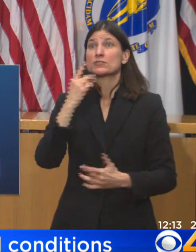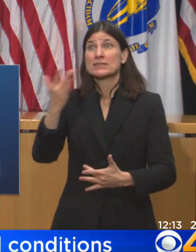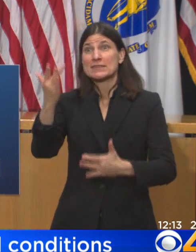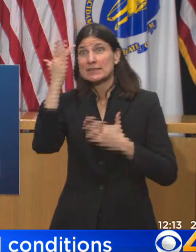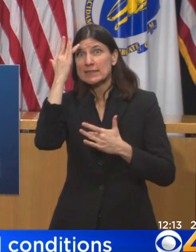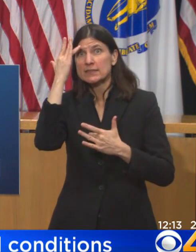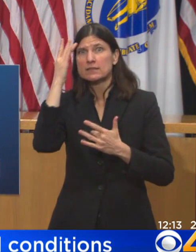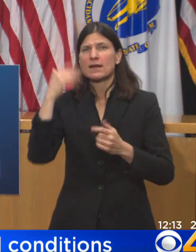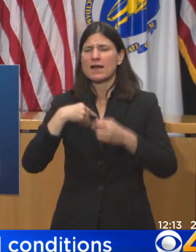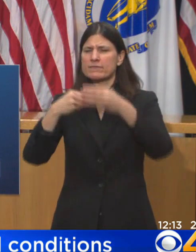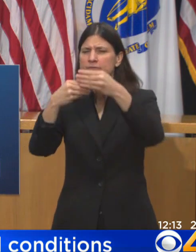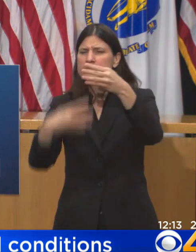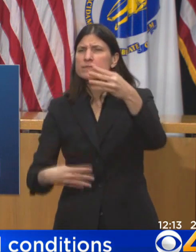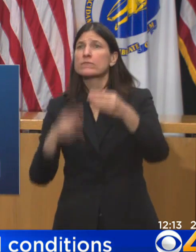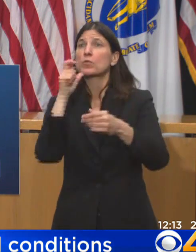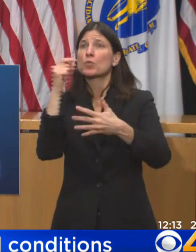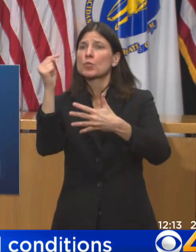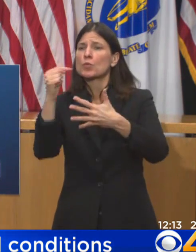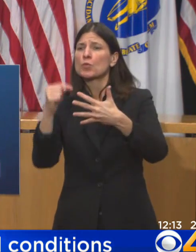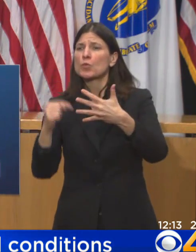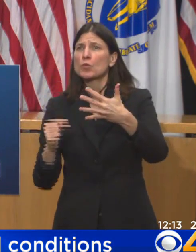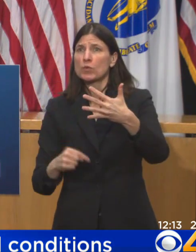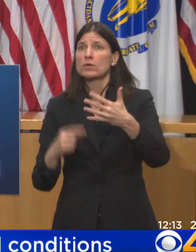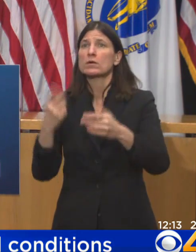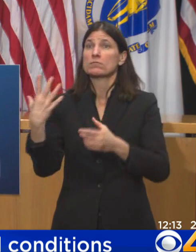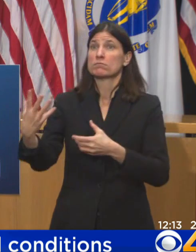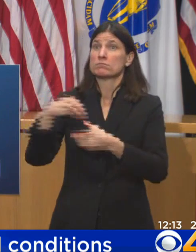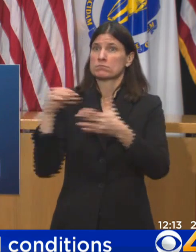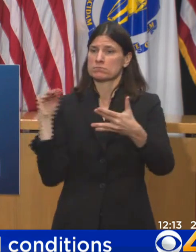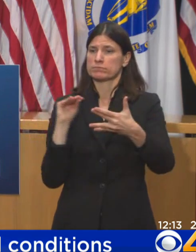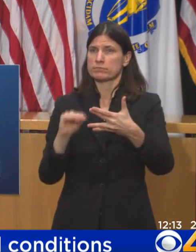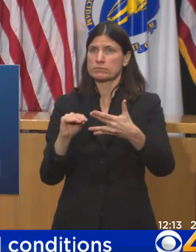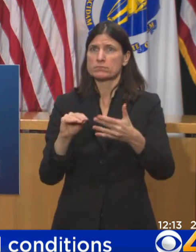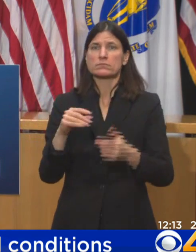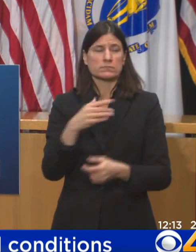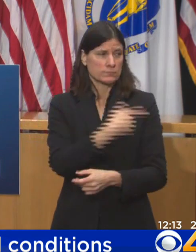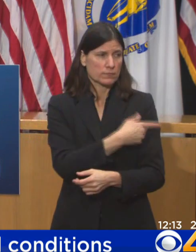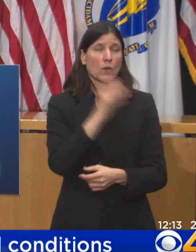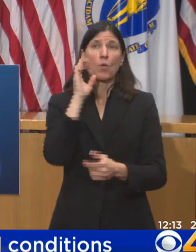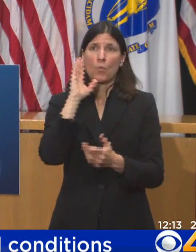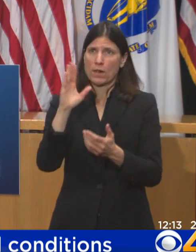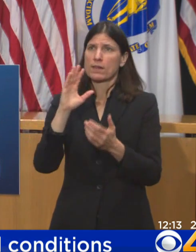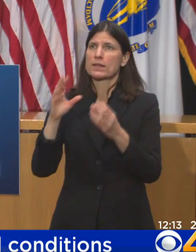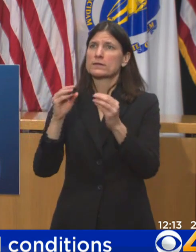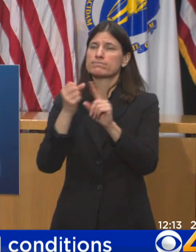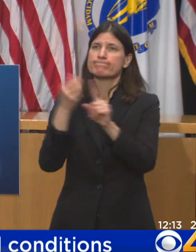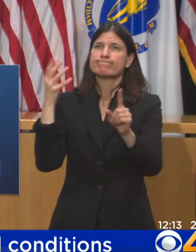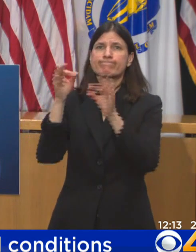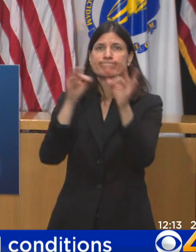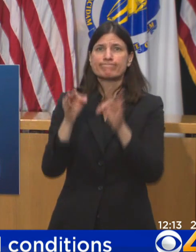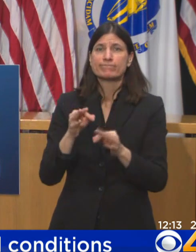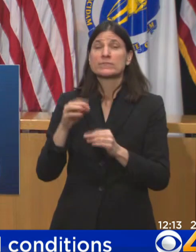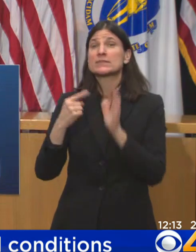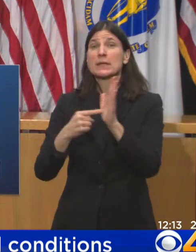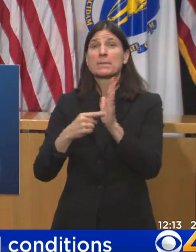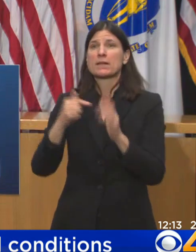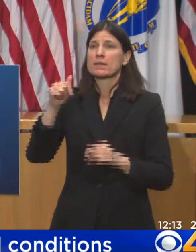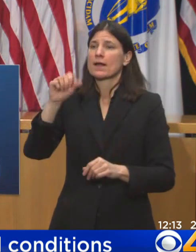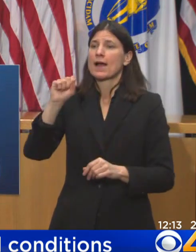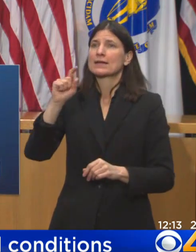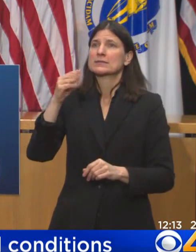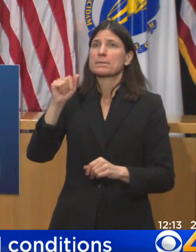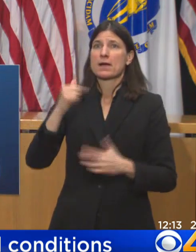on our website. Starting Thursday, eligible residents can visit mass.gov slash COVID vaccine